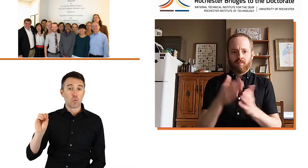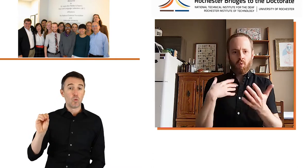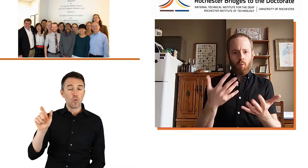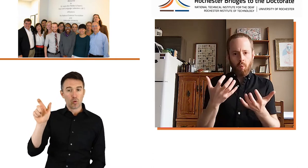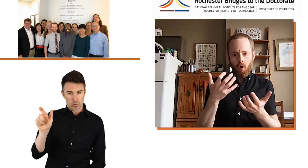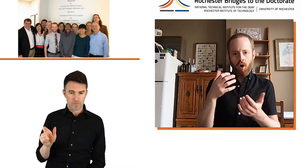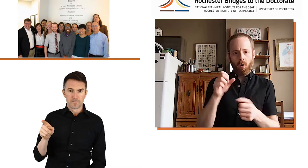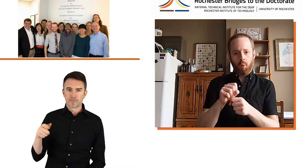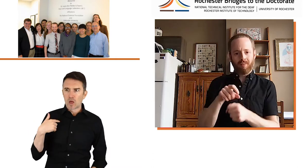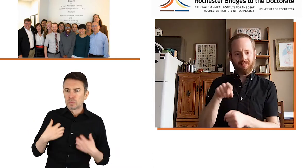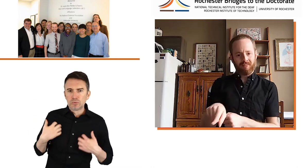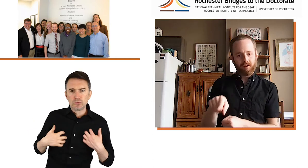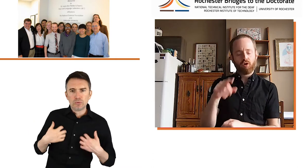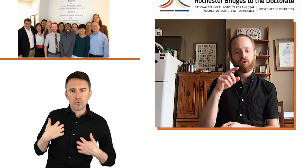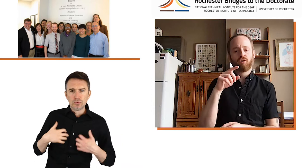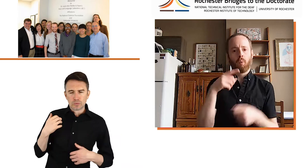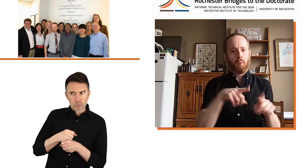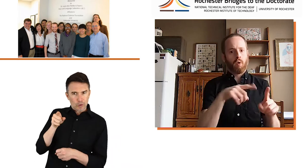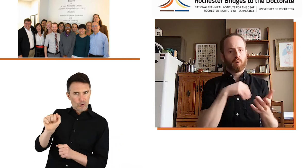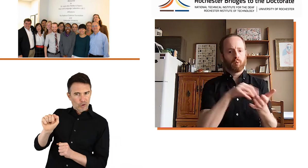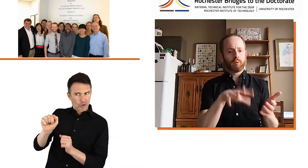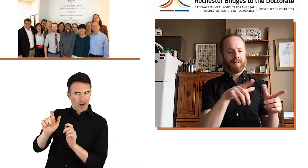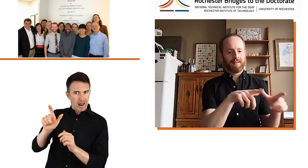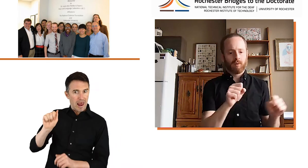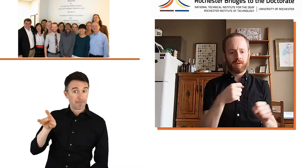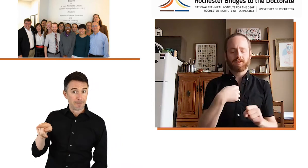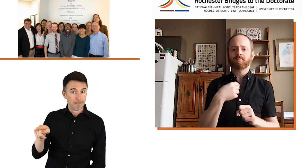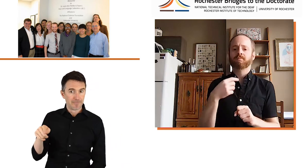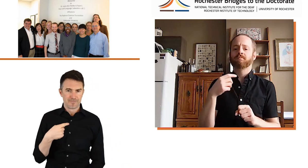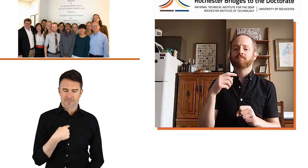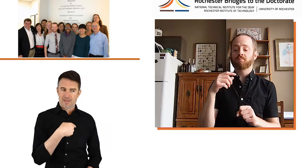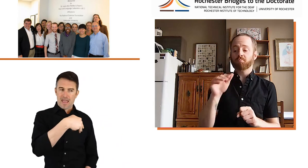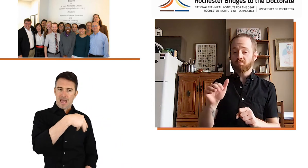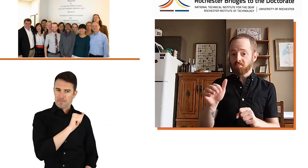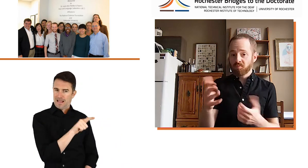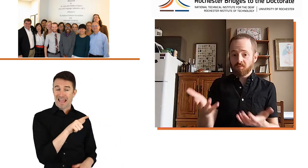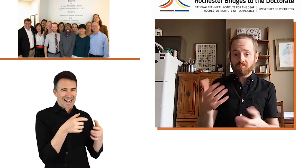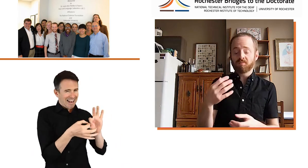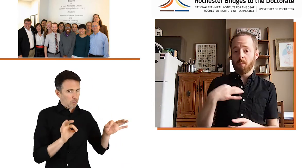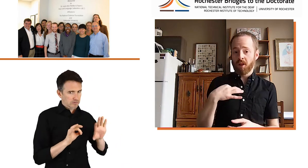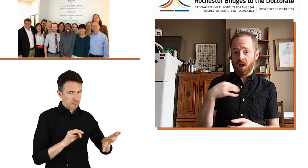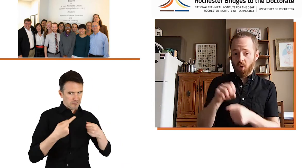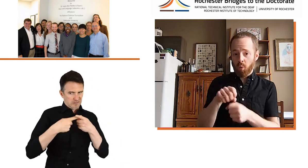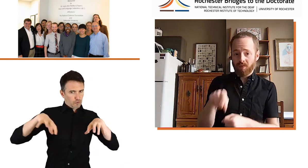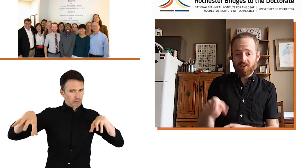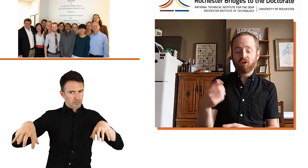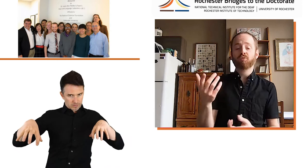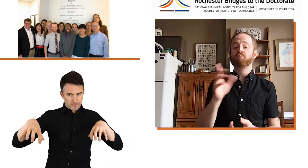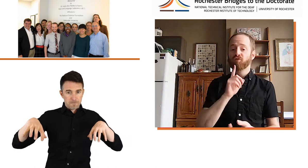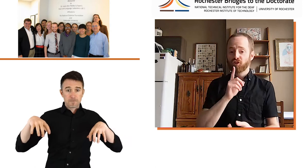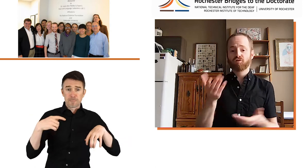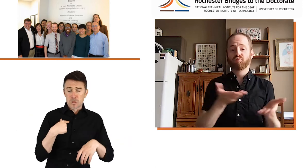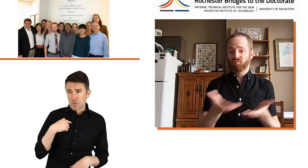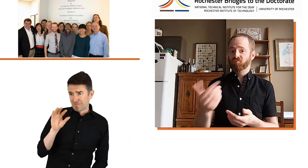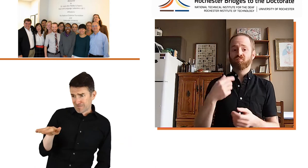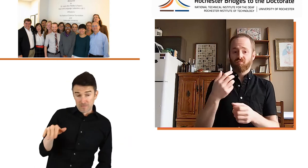And I was very interested in that. I really wanted to work with them. Although I was a student in linguistics, I reached out and asked if I would